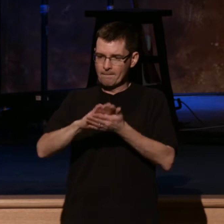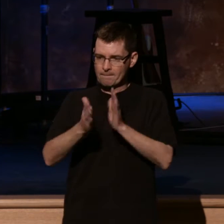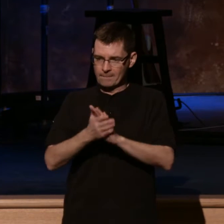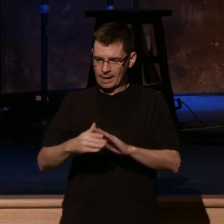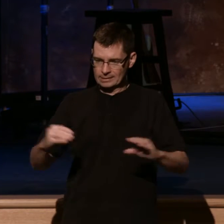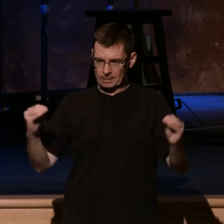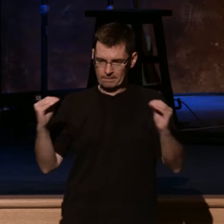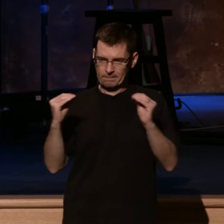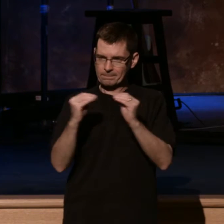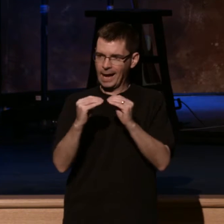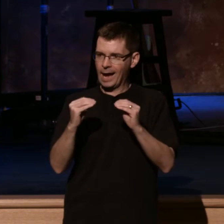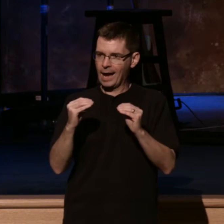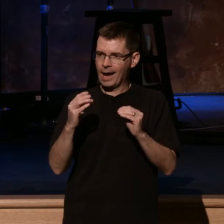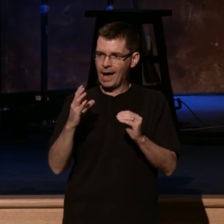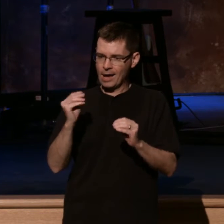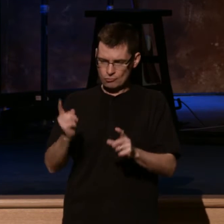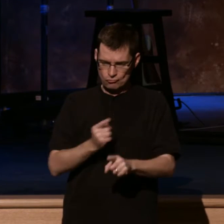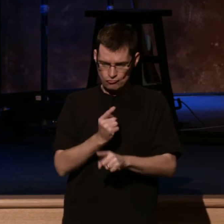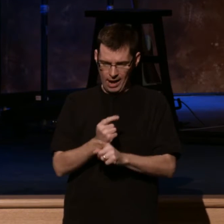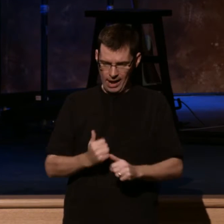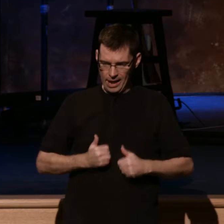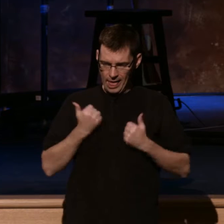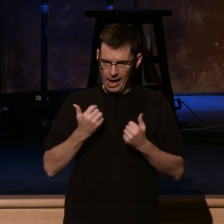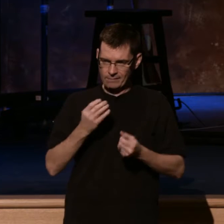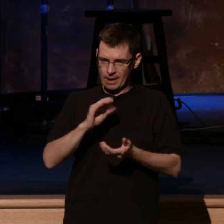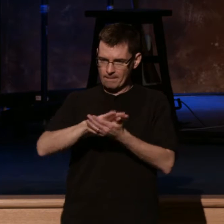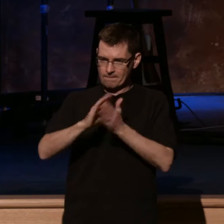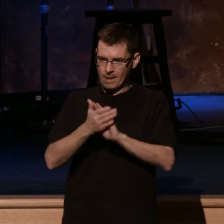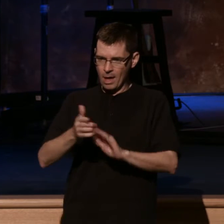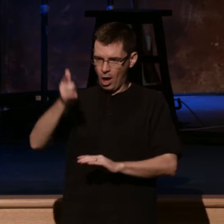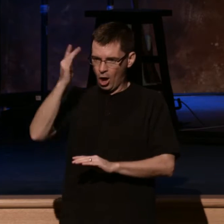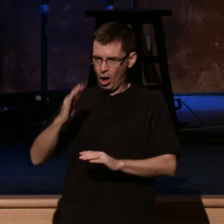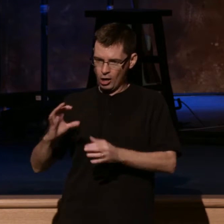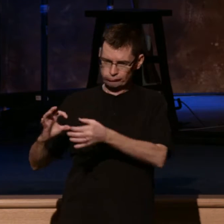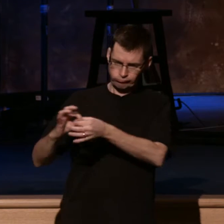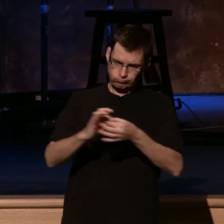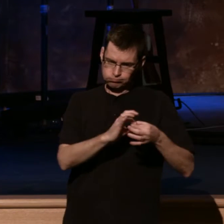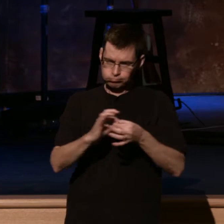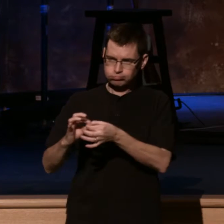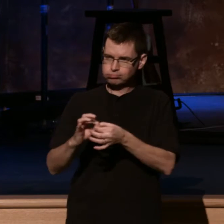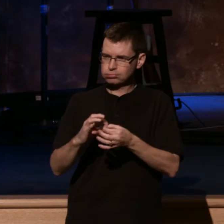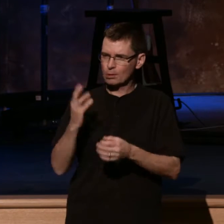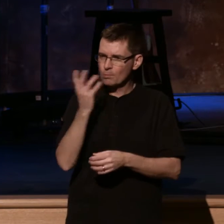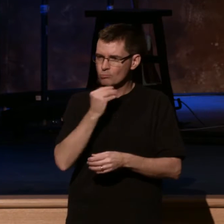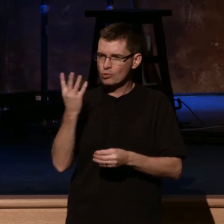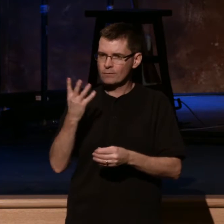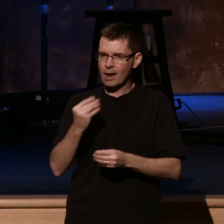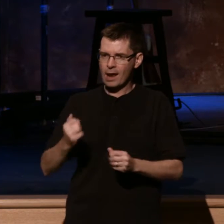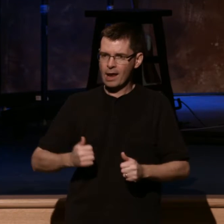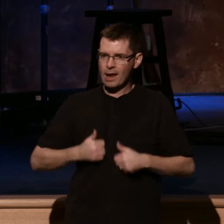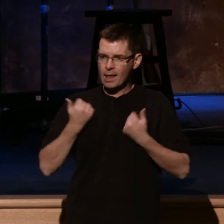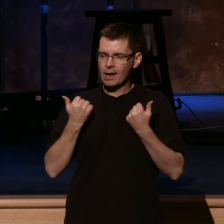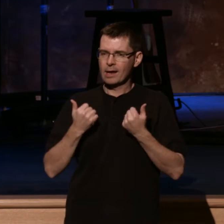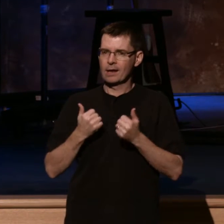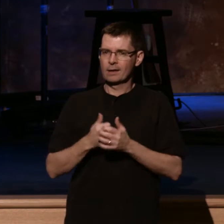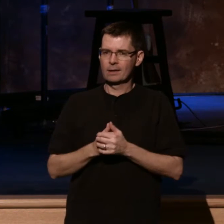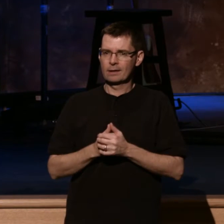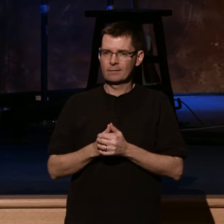living and the peace of God. Have this convergence of beauty and life in the hearts of God's people. Again, that's